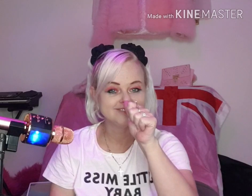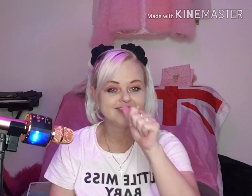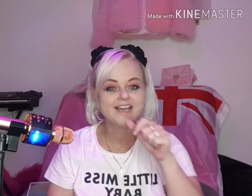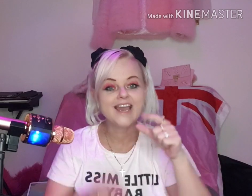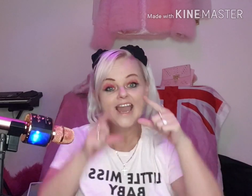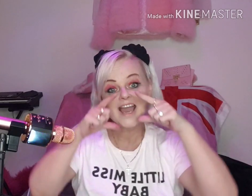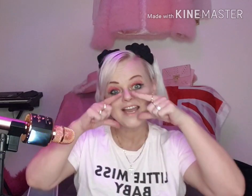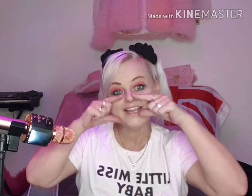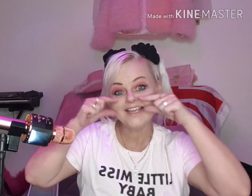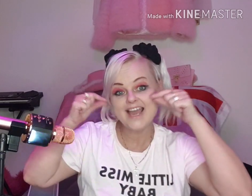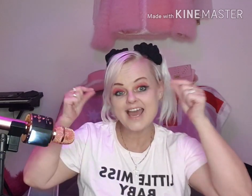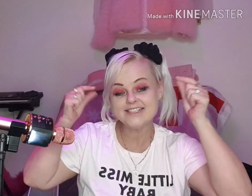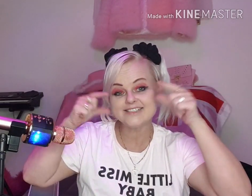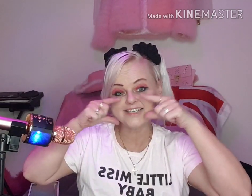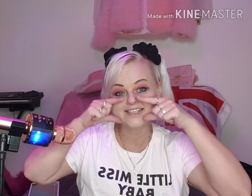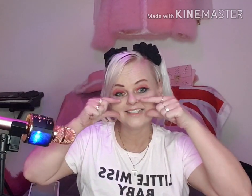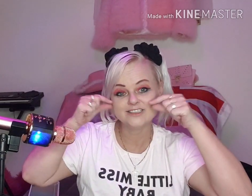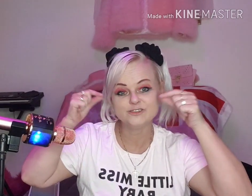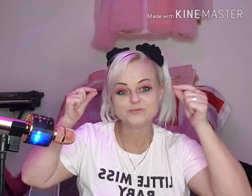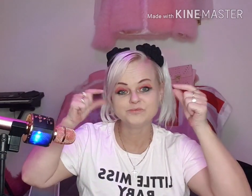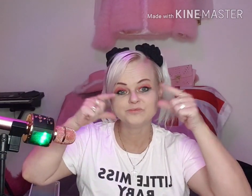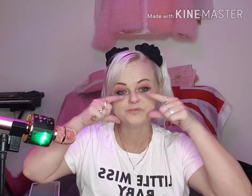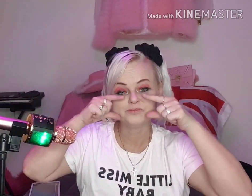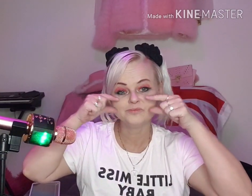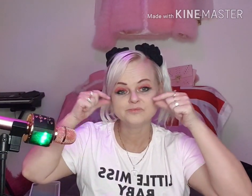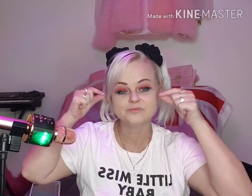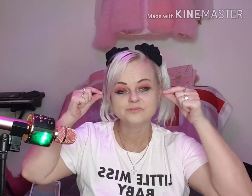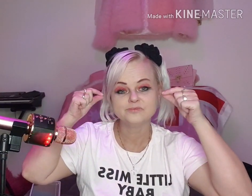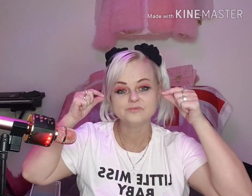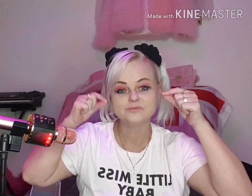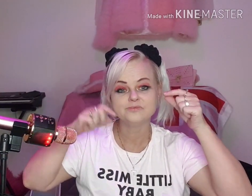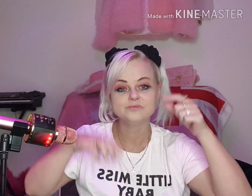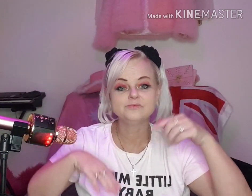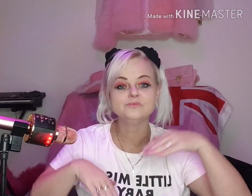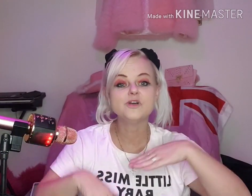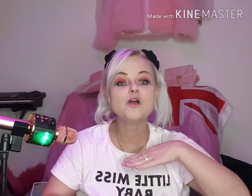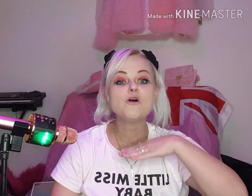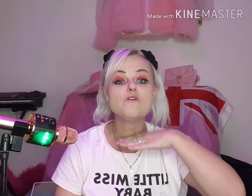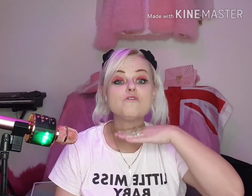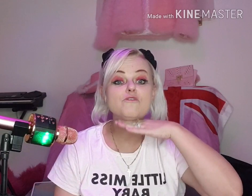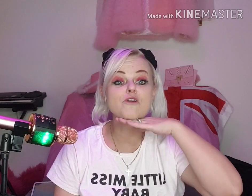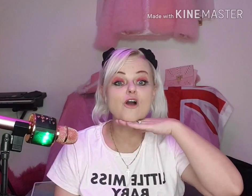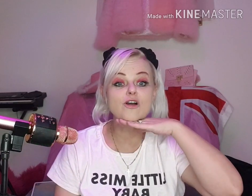pig, cat, frog